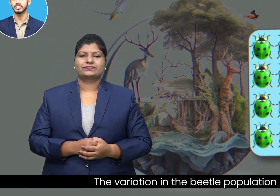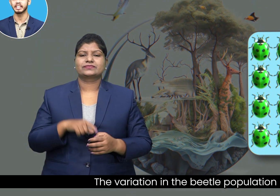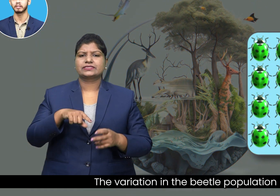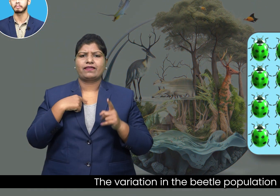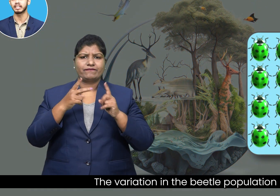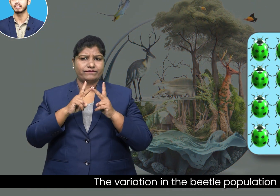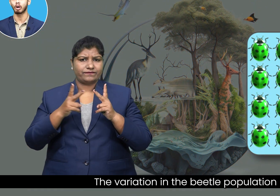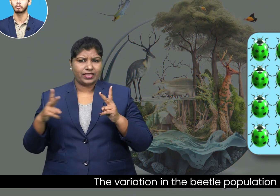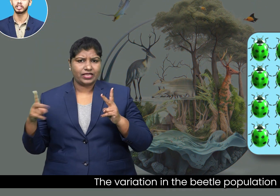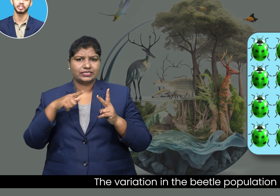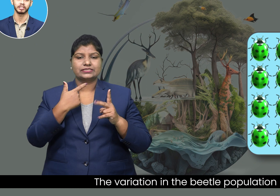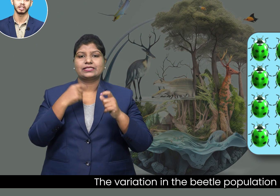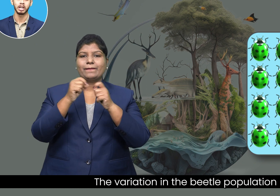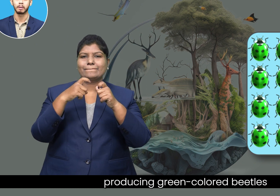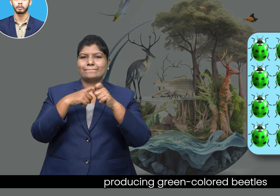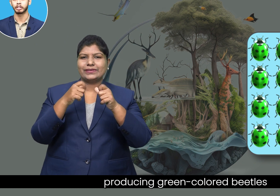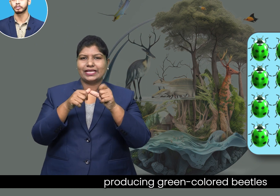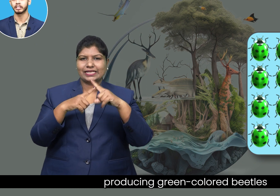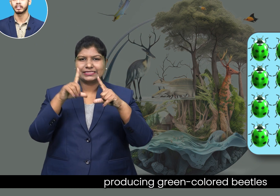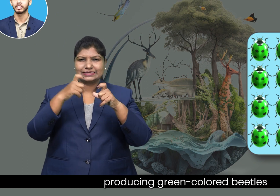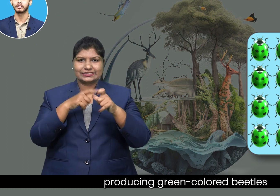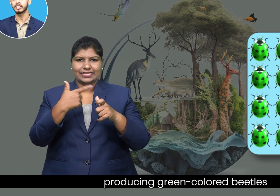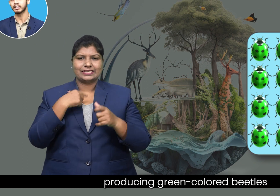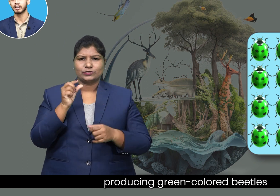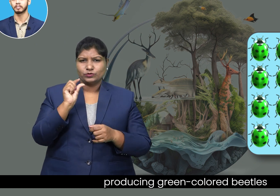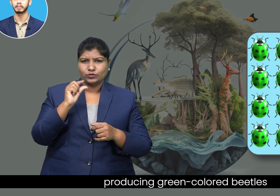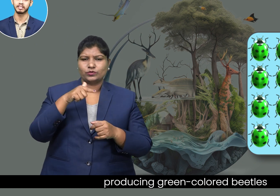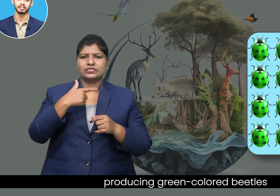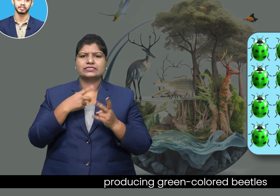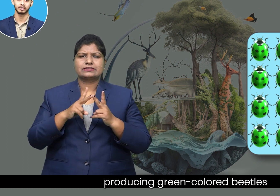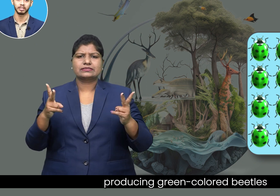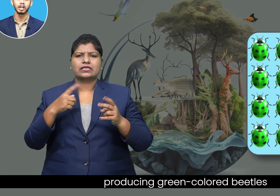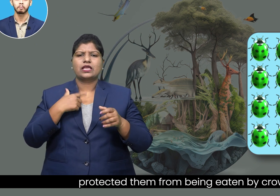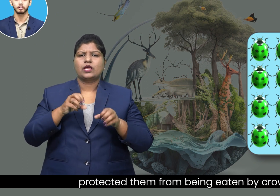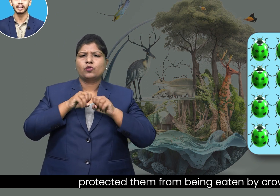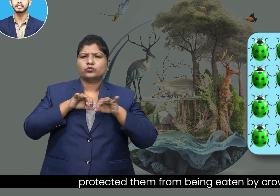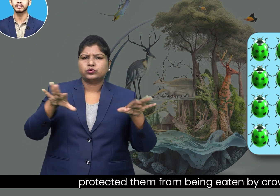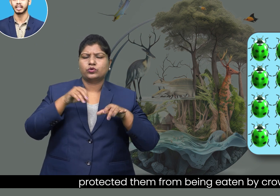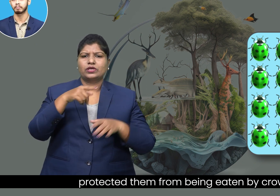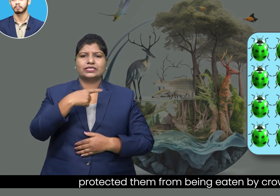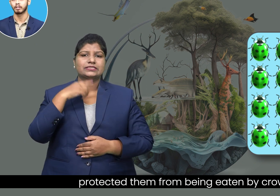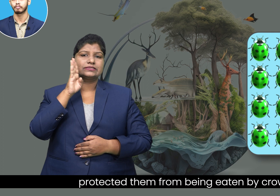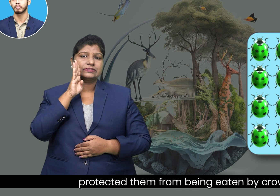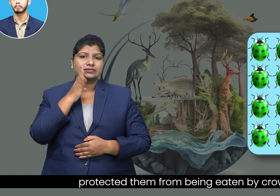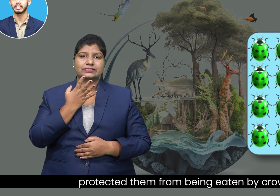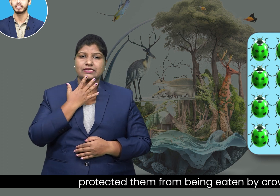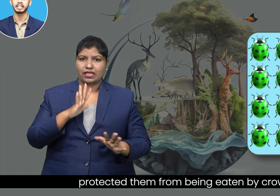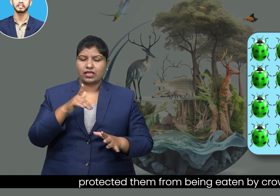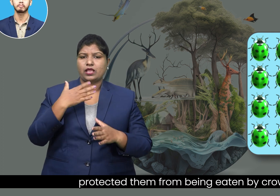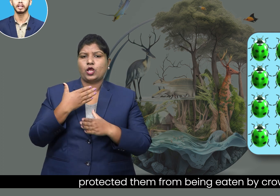in the beetle population producing green colored beetles protected them from being eaten by